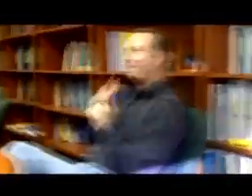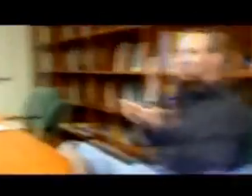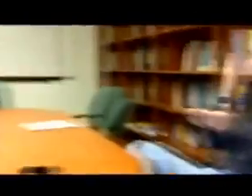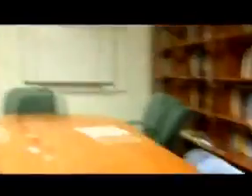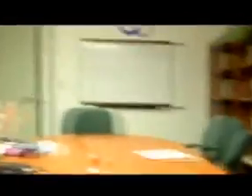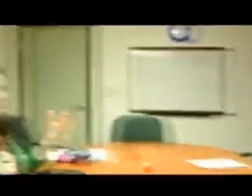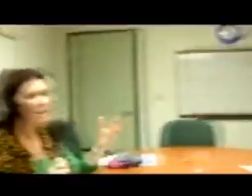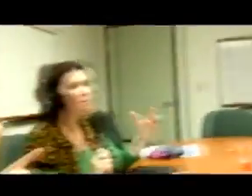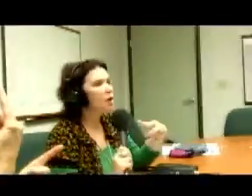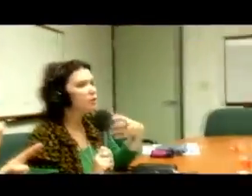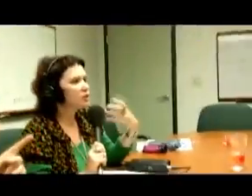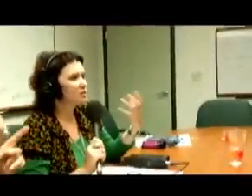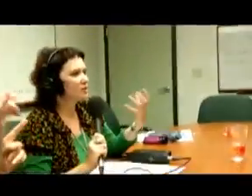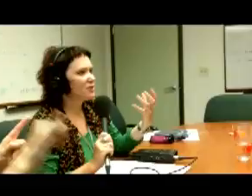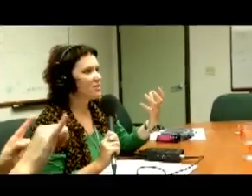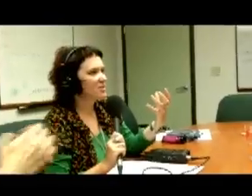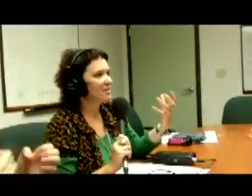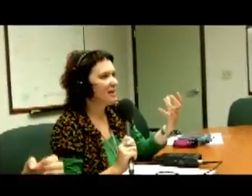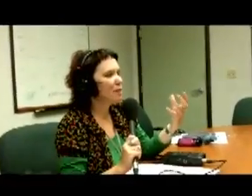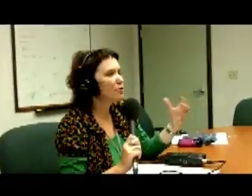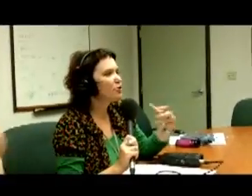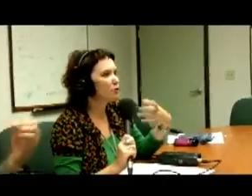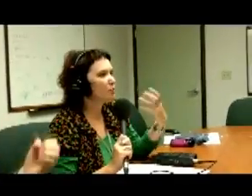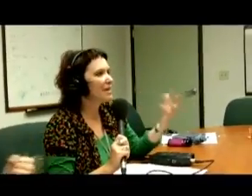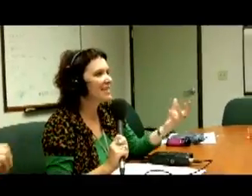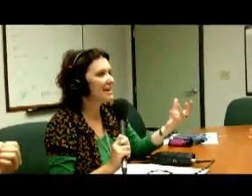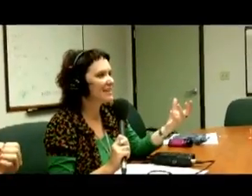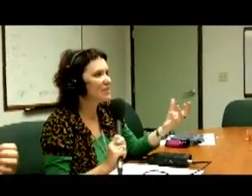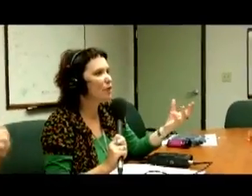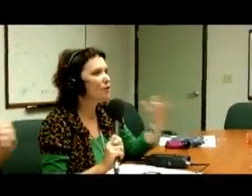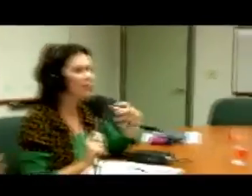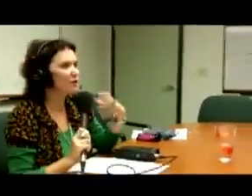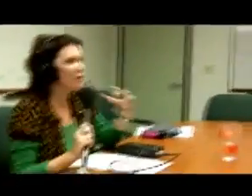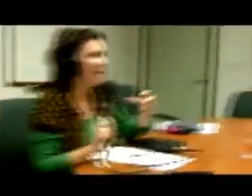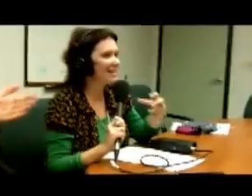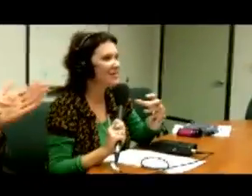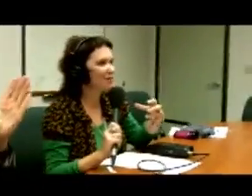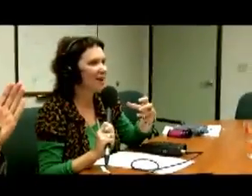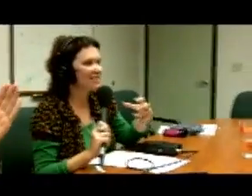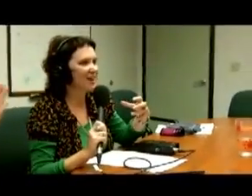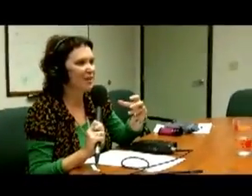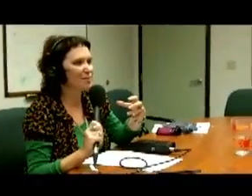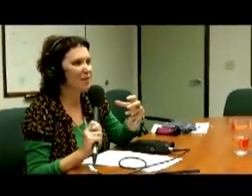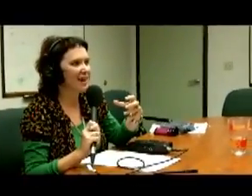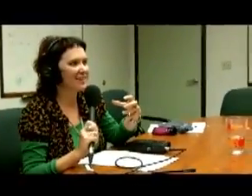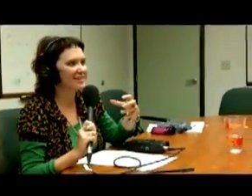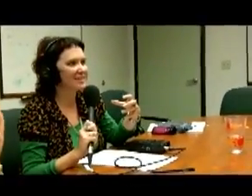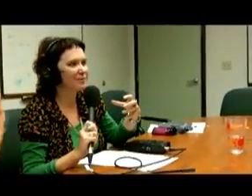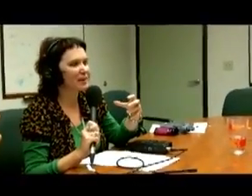emotions, emotional meaning is often conveyed in the right side of the brain, isn't it?